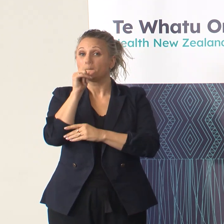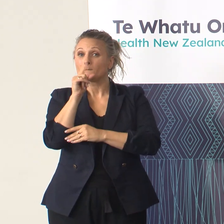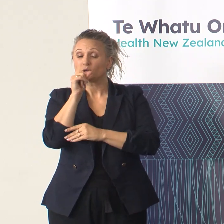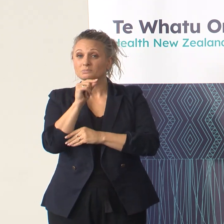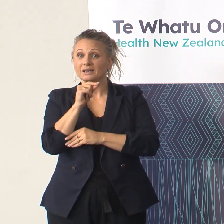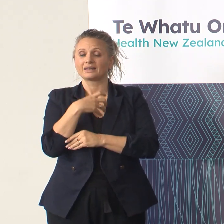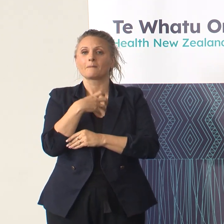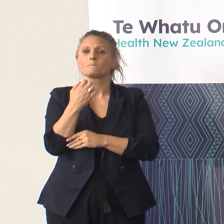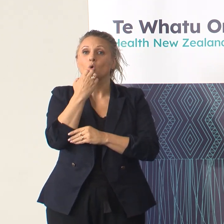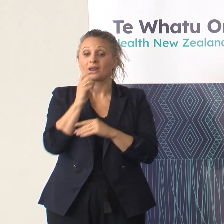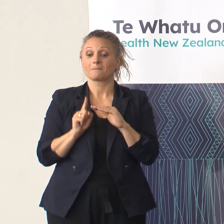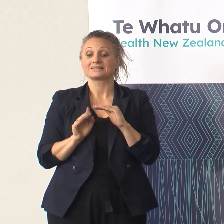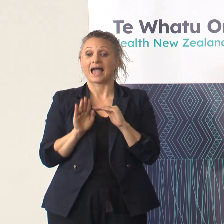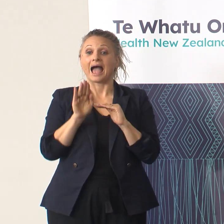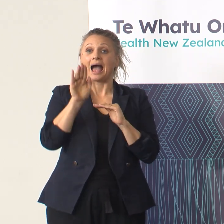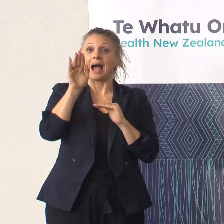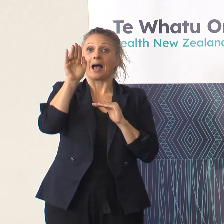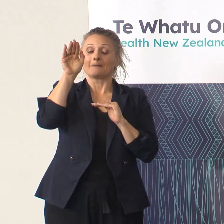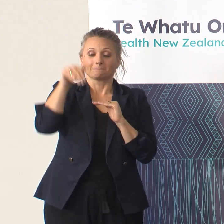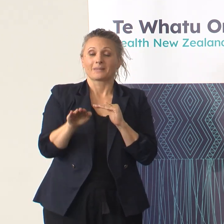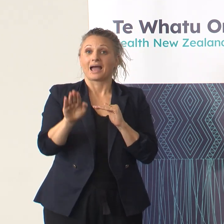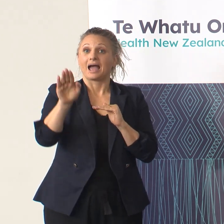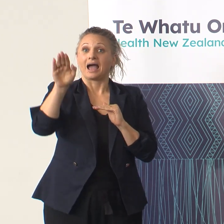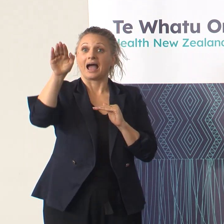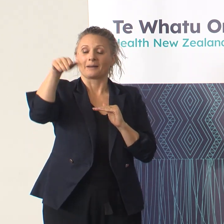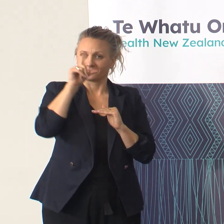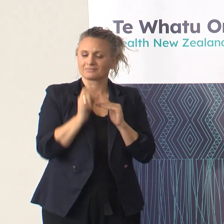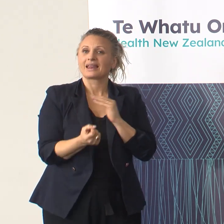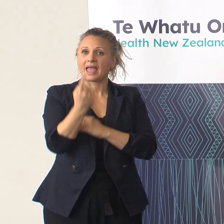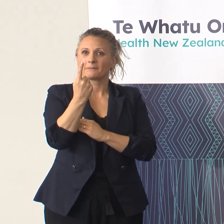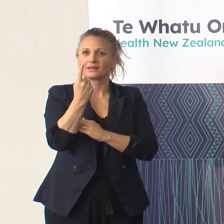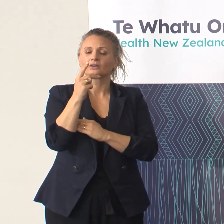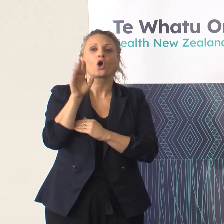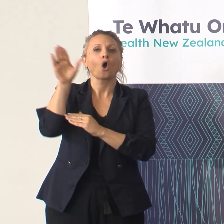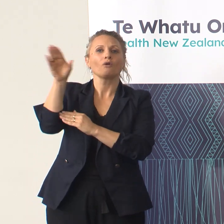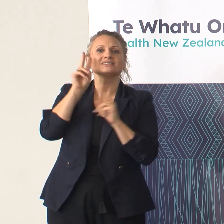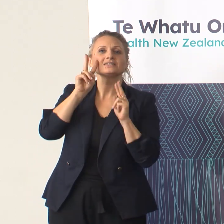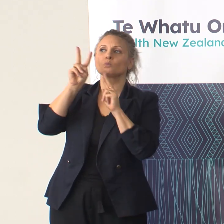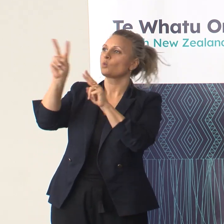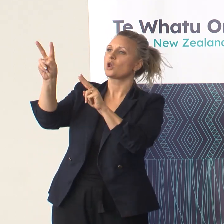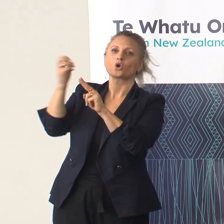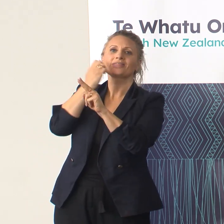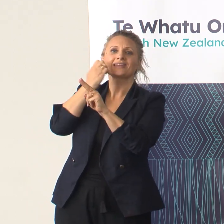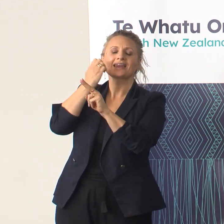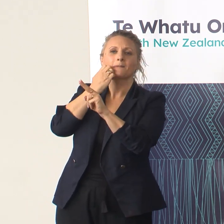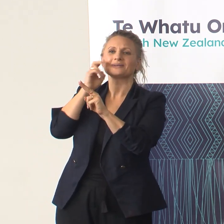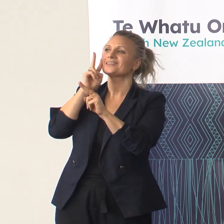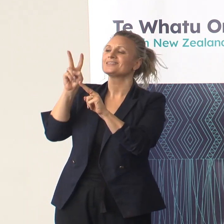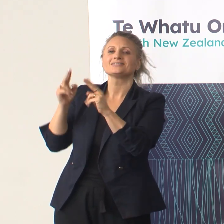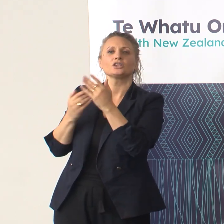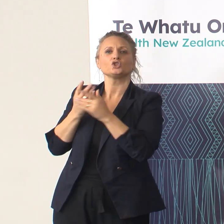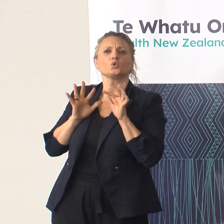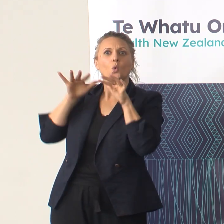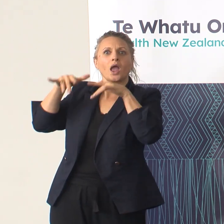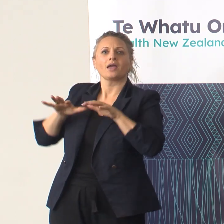-19 cases, and as Riana has just said, we have seen overseas significant waves of COVID through the Northern Hemisphere